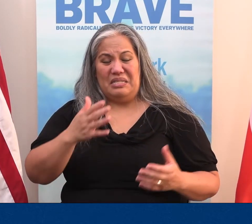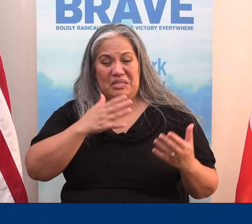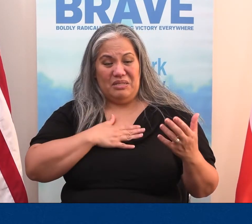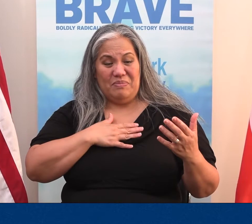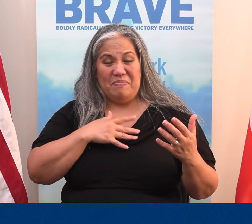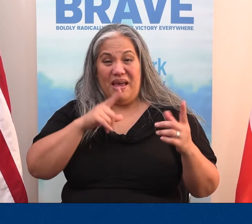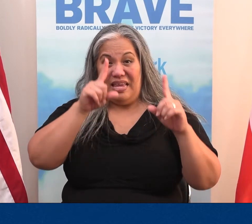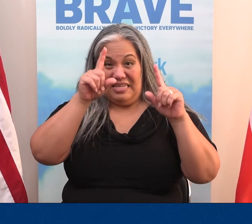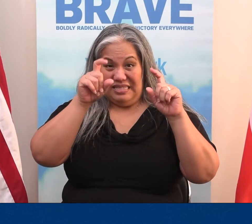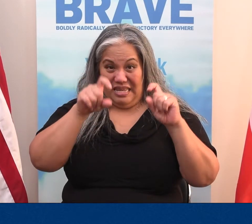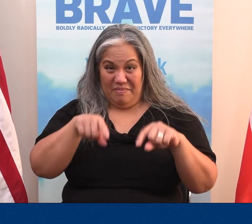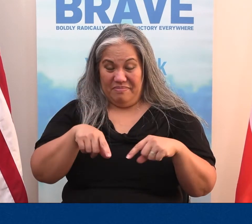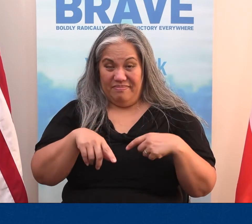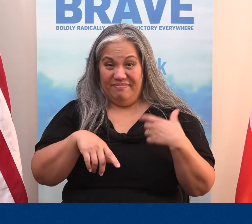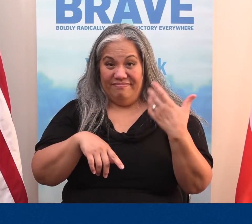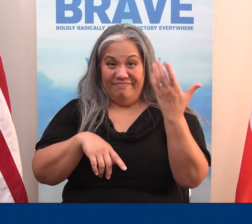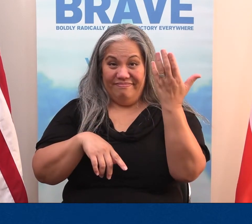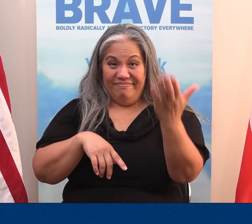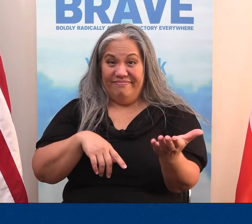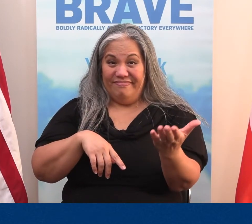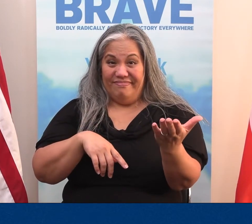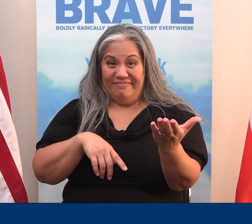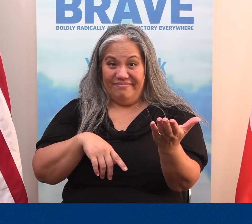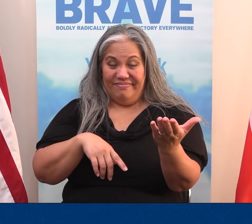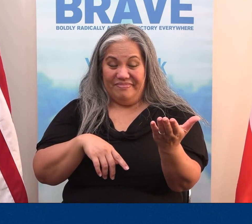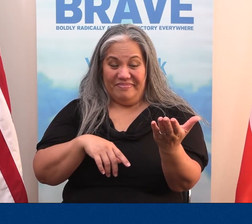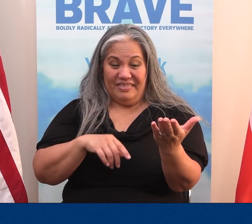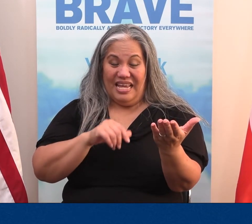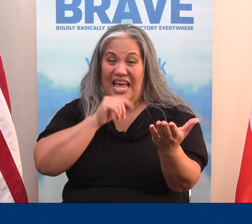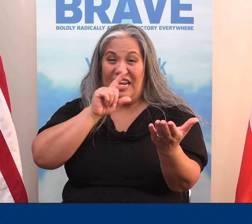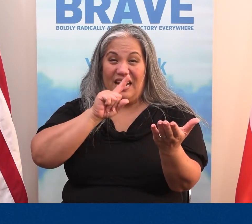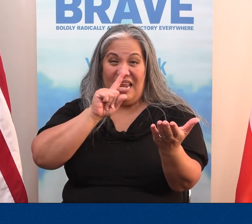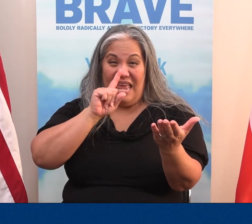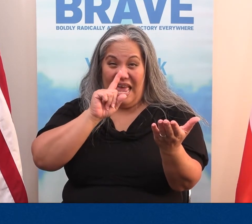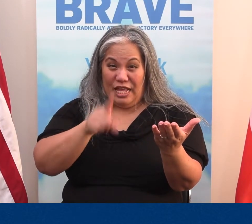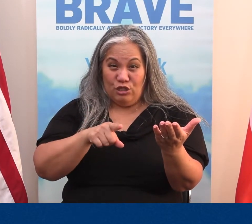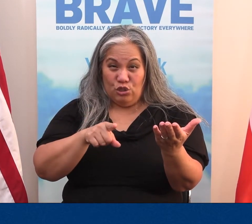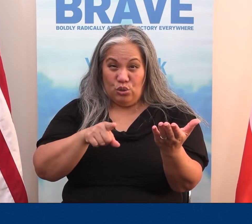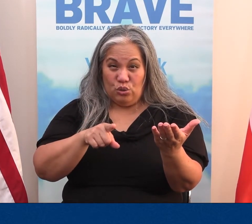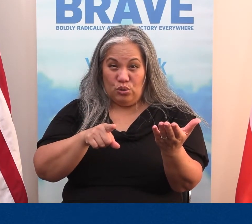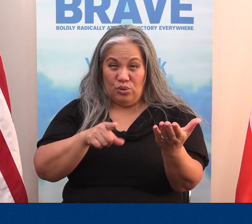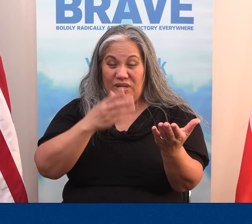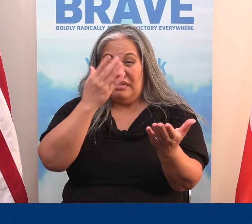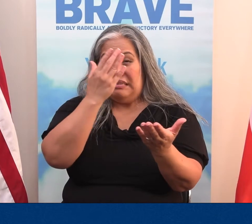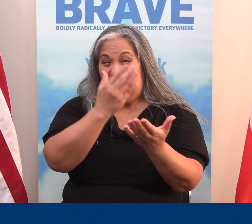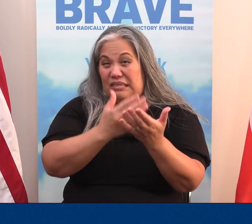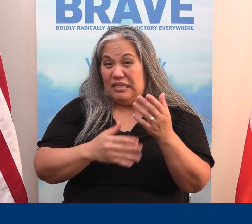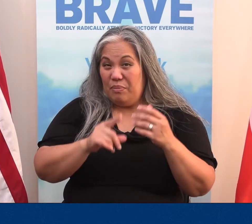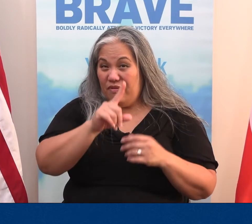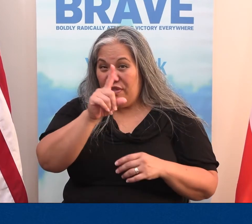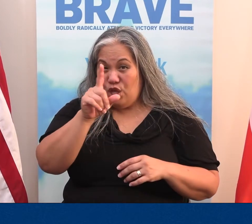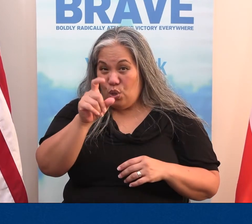This is my exam, and I didn't answer some of the questions.